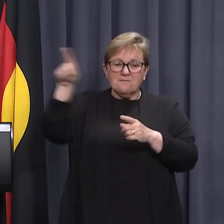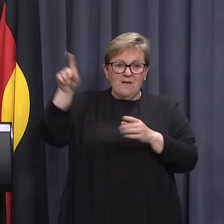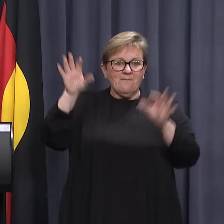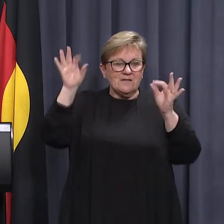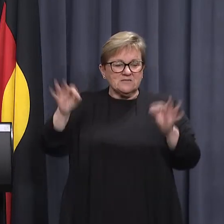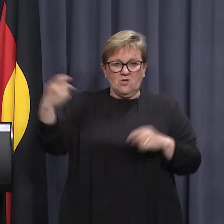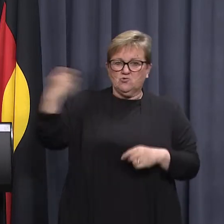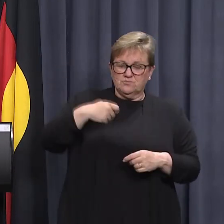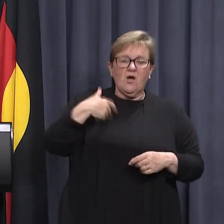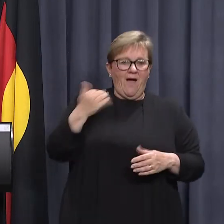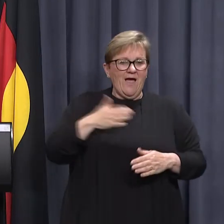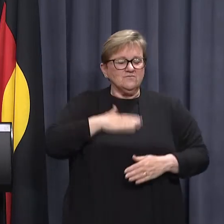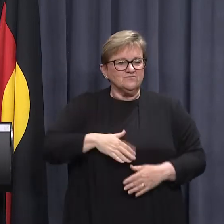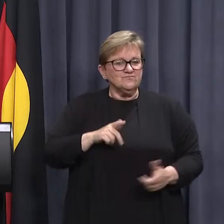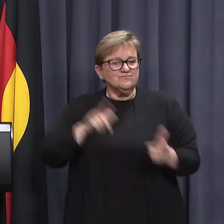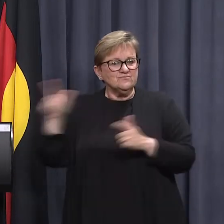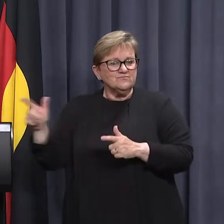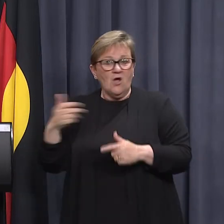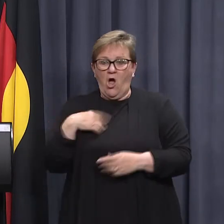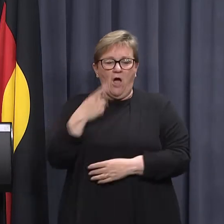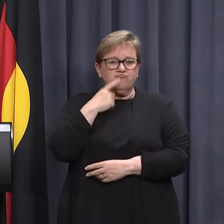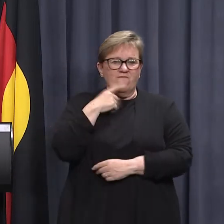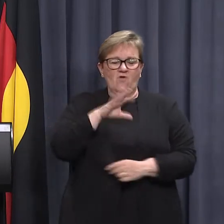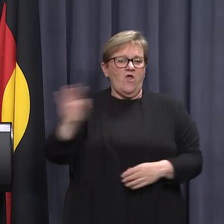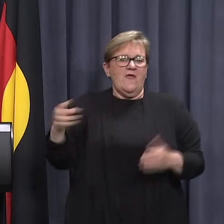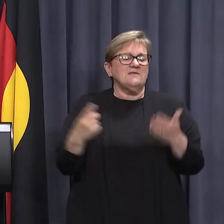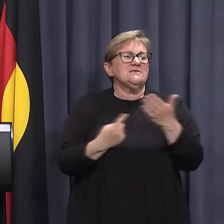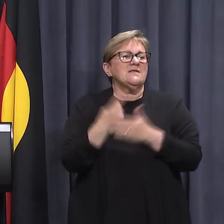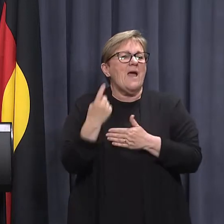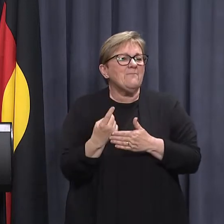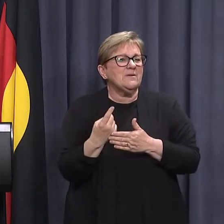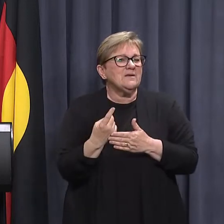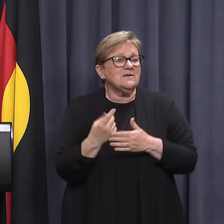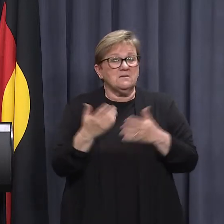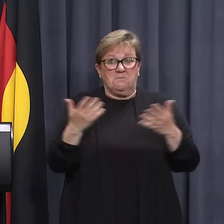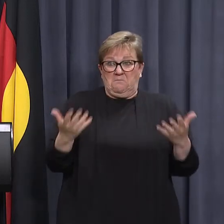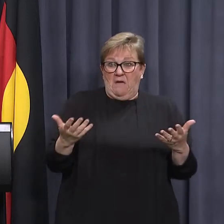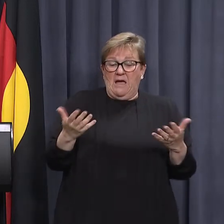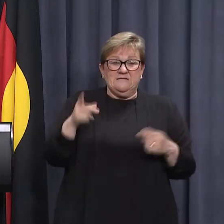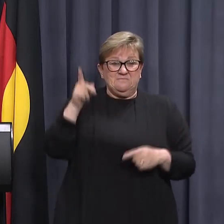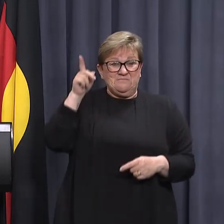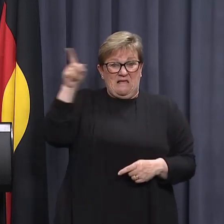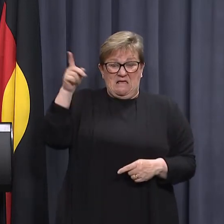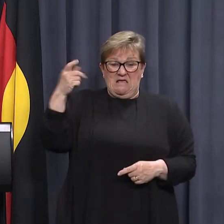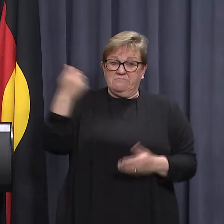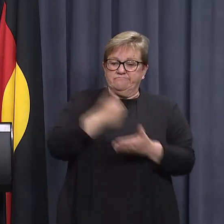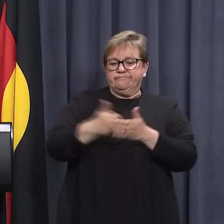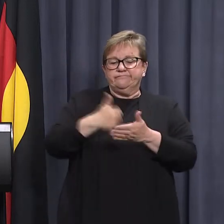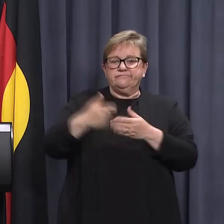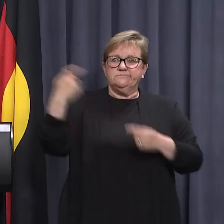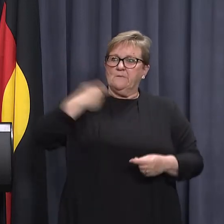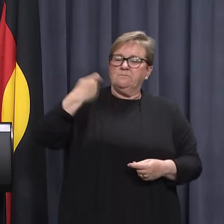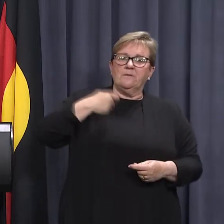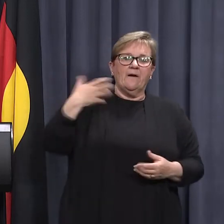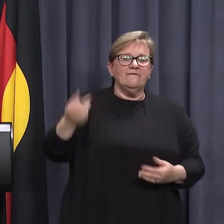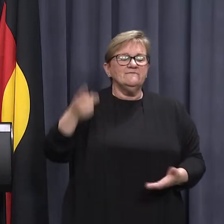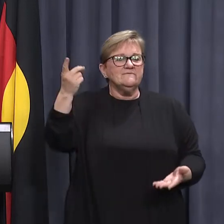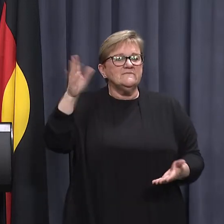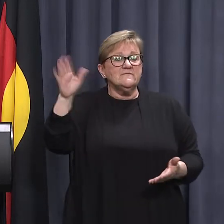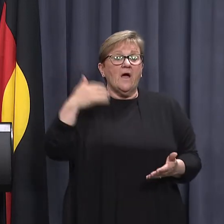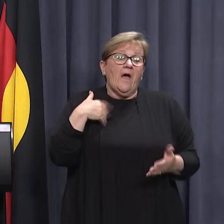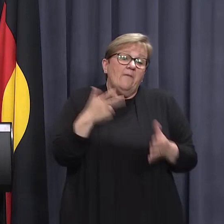to bring the legal action. Obviously, I'd prefer this wasn't happening, but he regularly brings these legal actions and